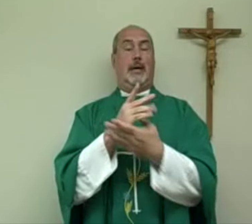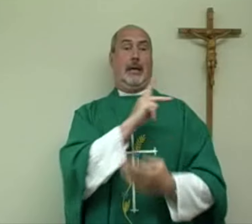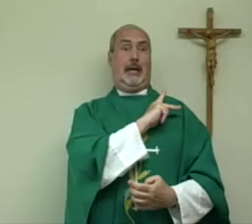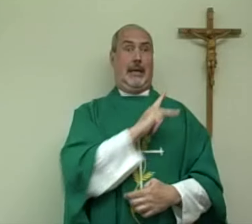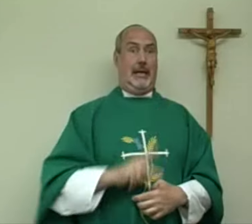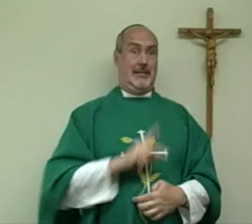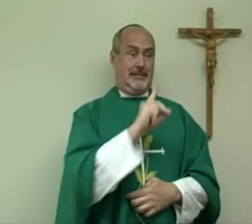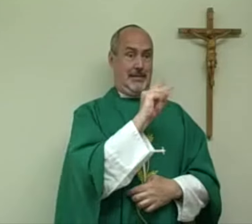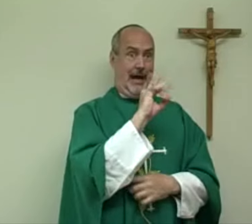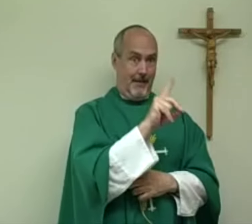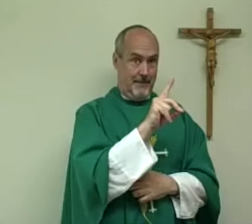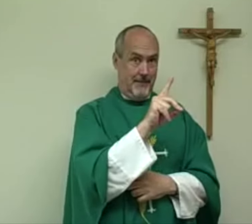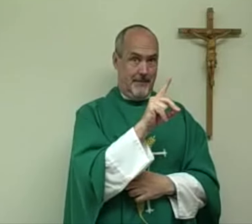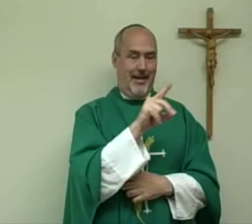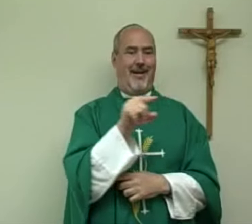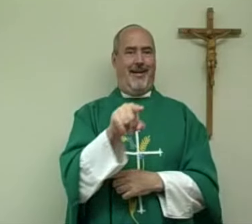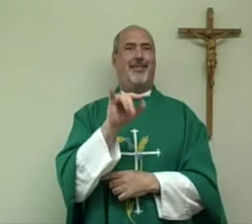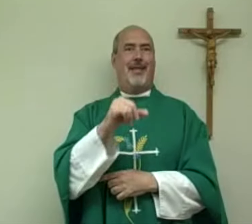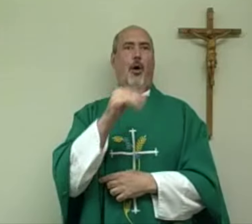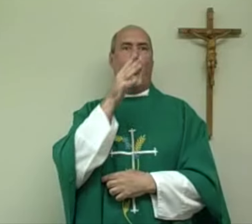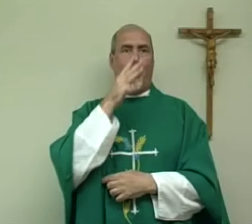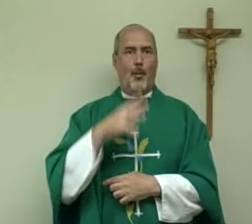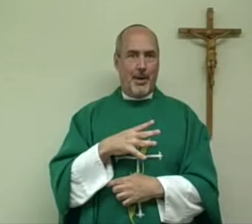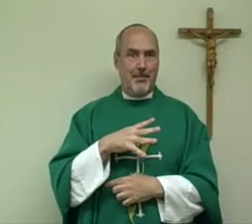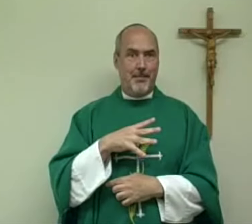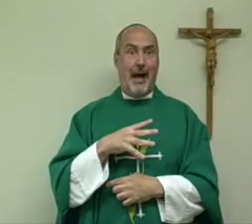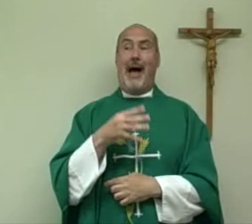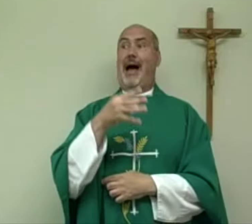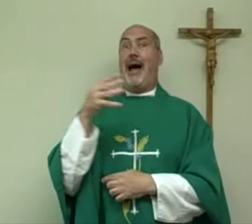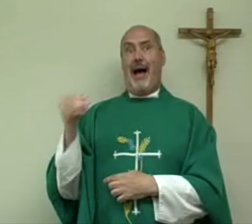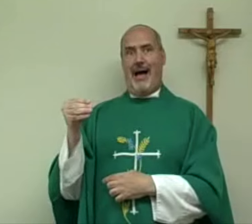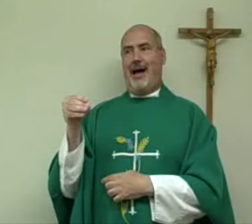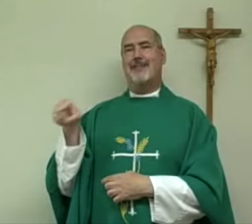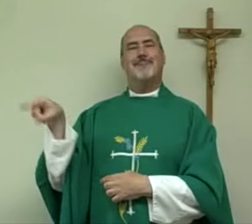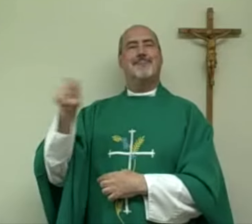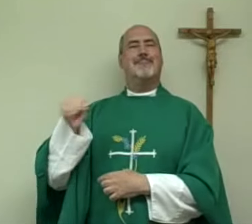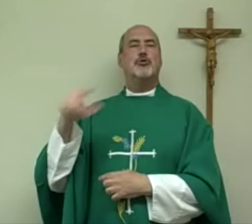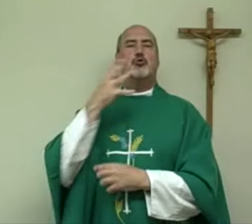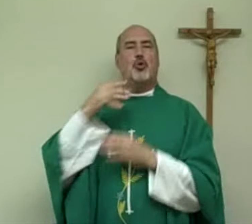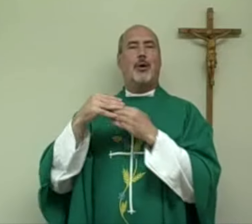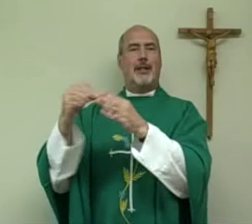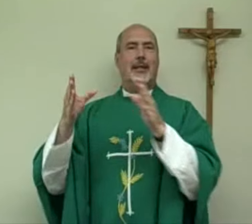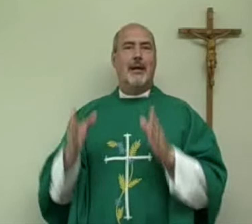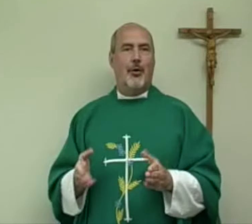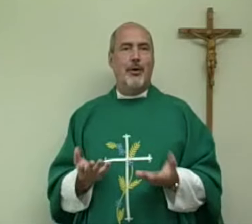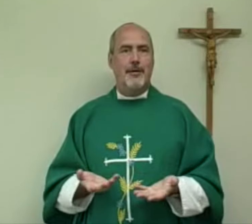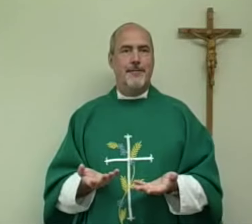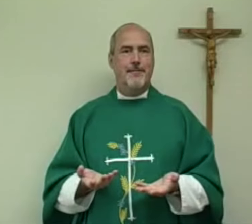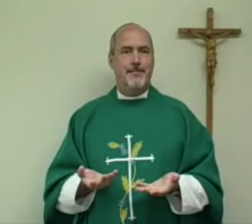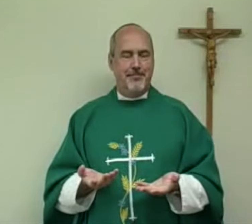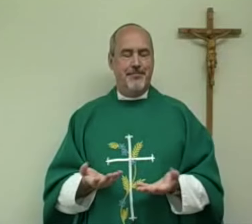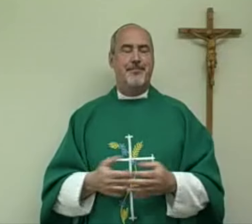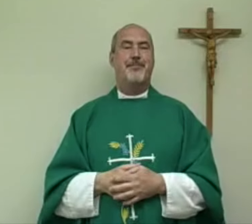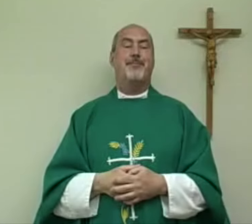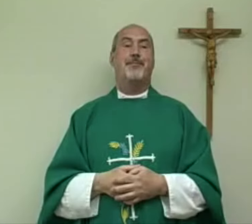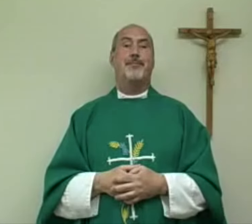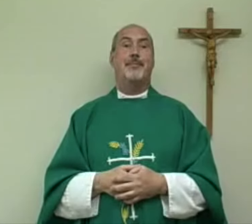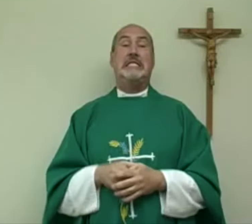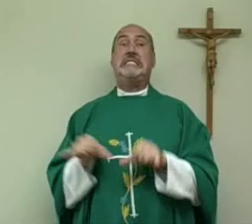Between the three examples of King David, the woman washing Jesus' feet, and the Jewish leaders judging